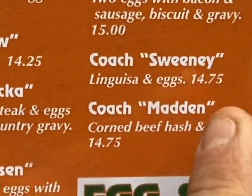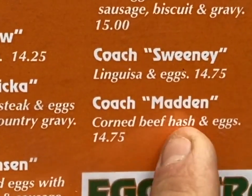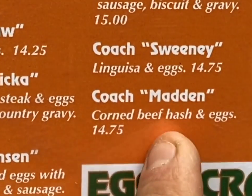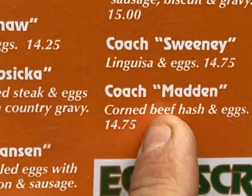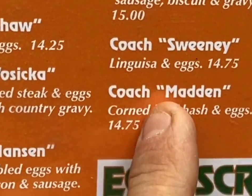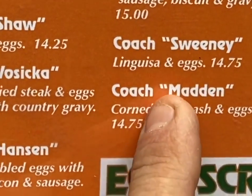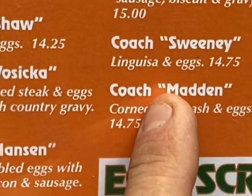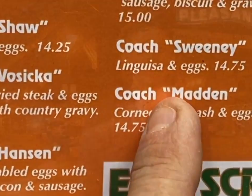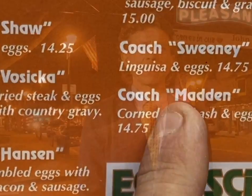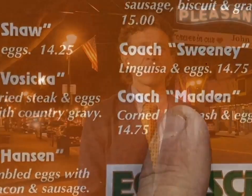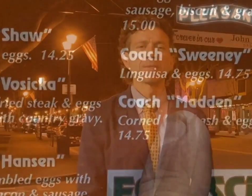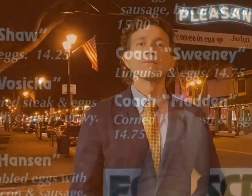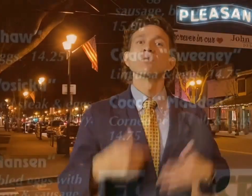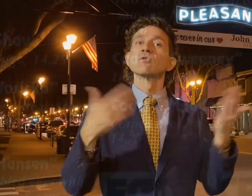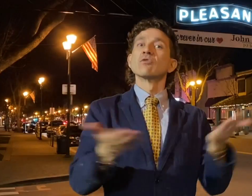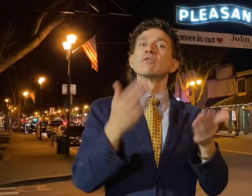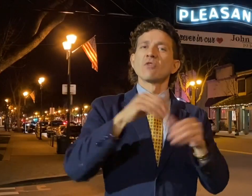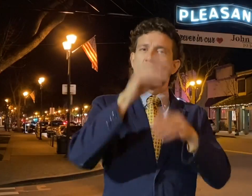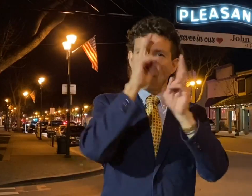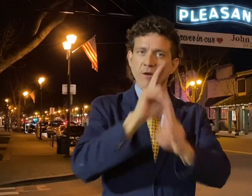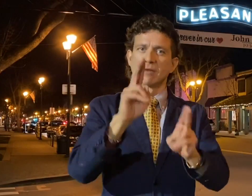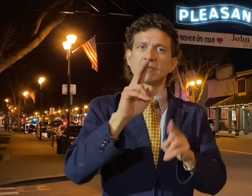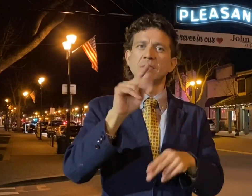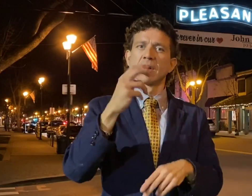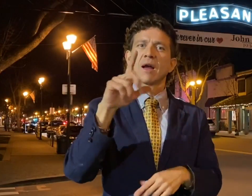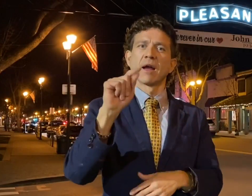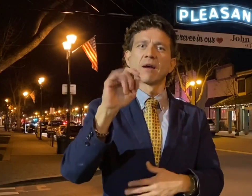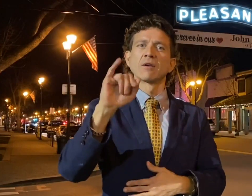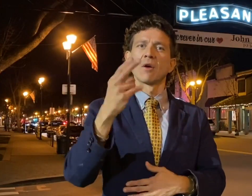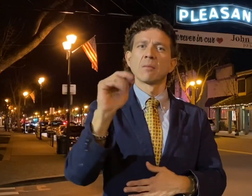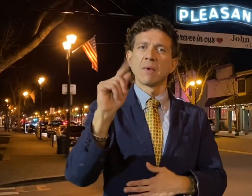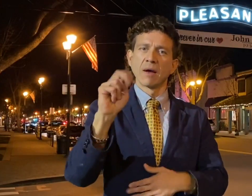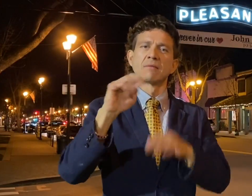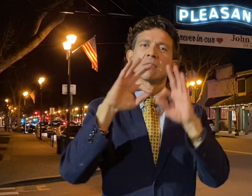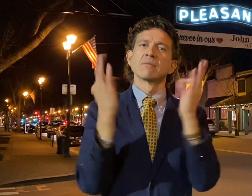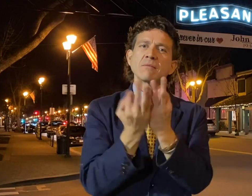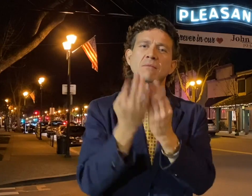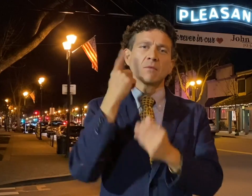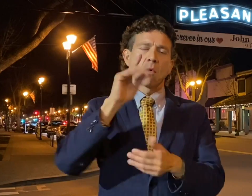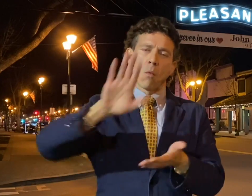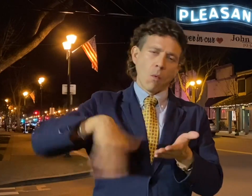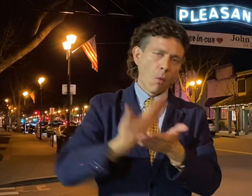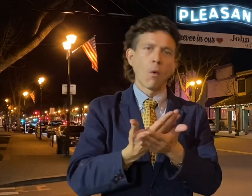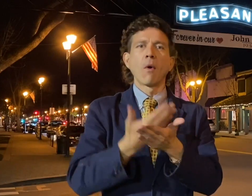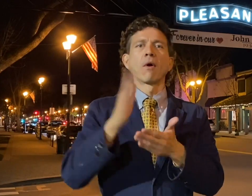In honor of the late John Madden and his family, for all the family has done for the city of Pleasanton,